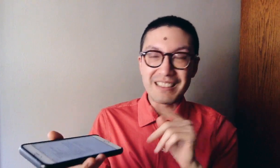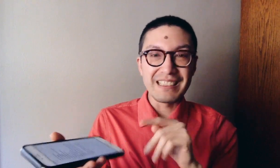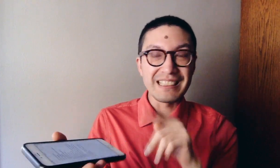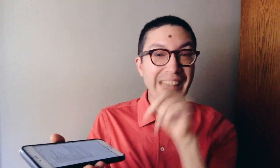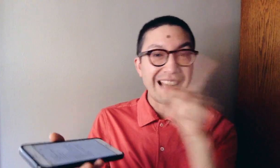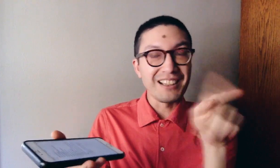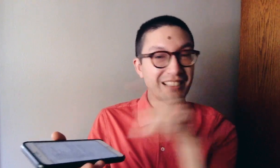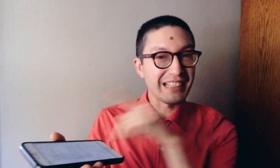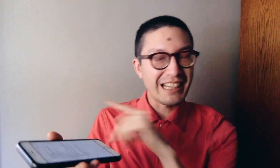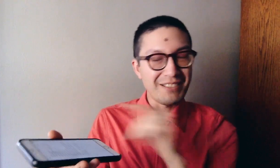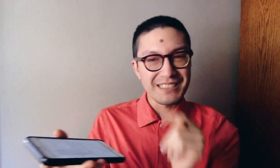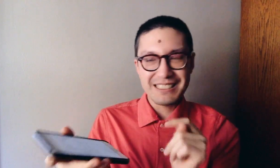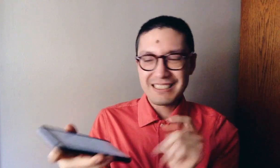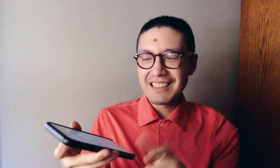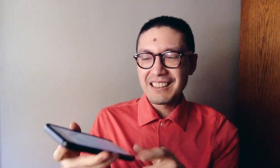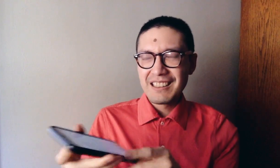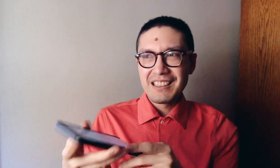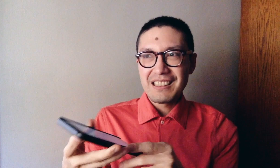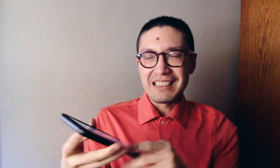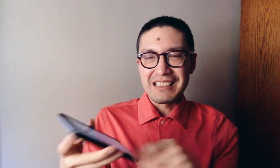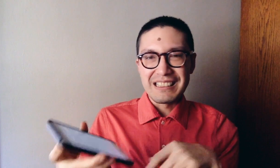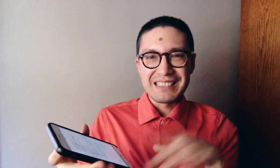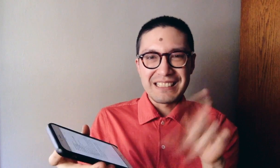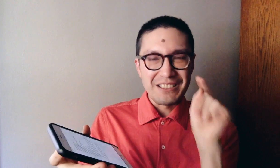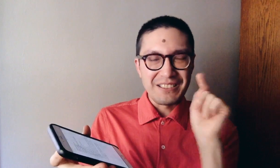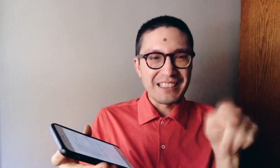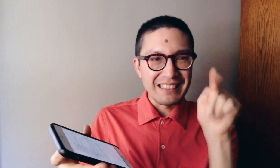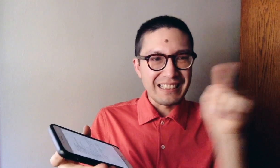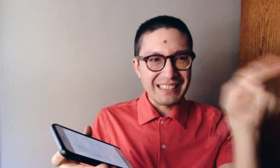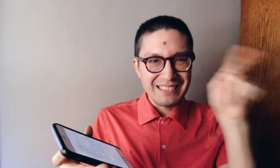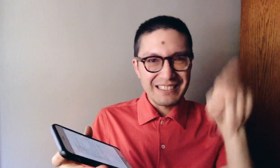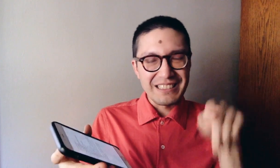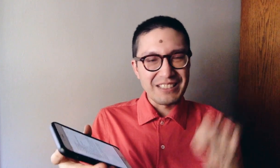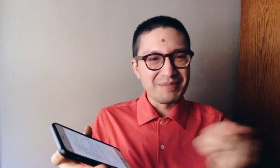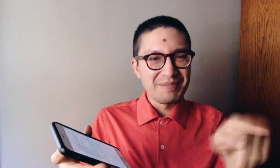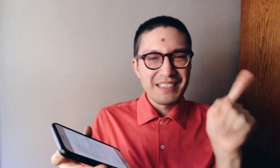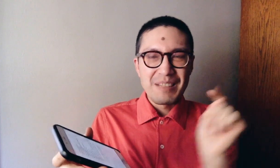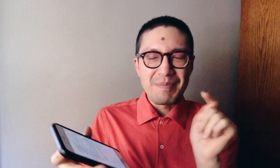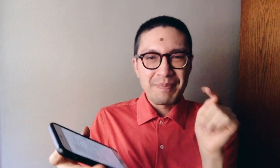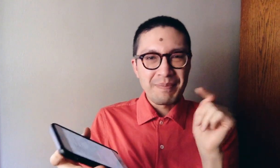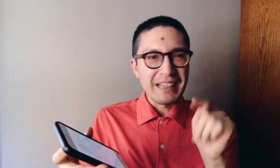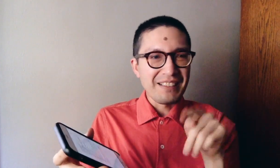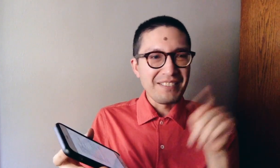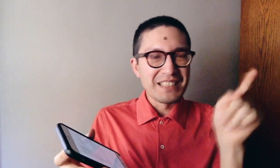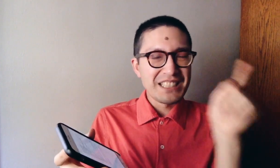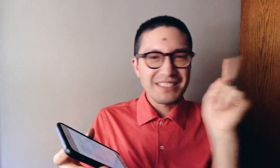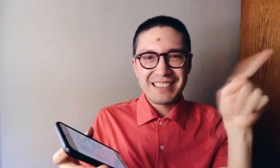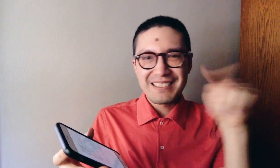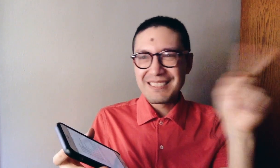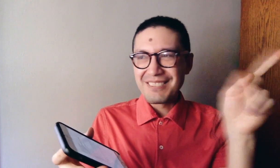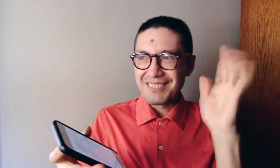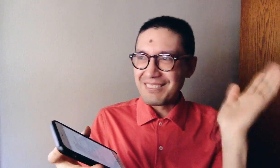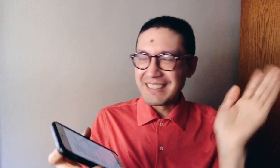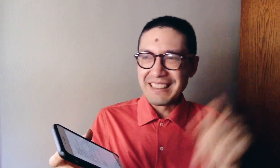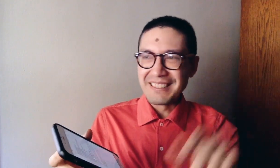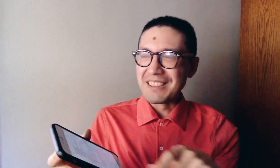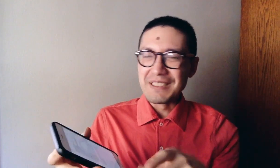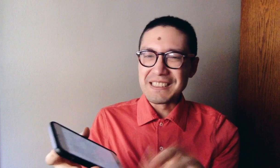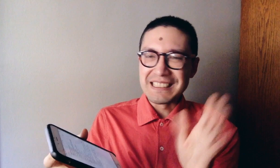uh, at ugly cameras. Uh, so you can like, you know, pick which video you're most